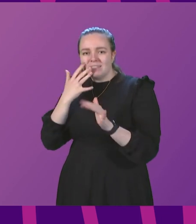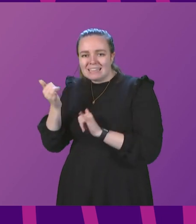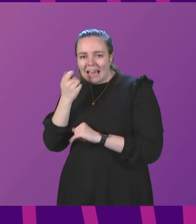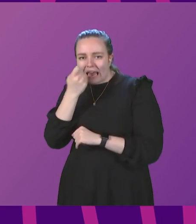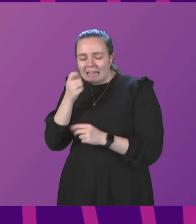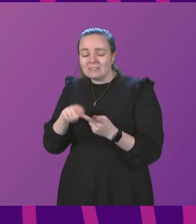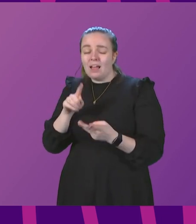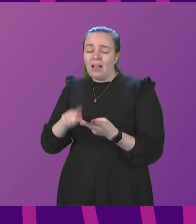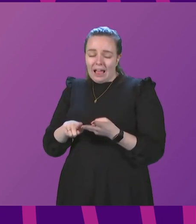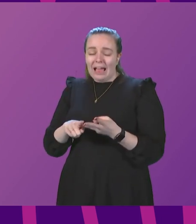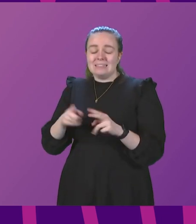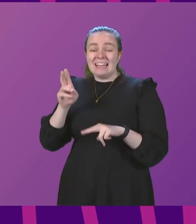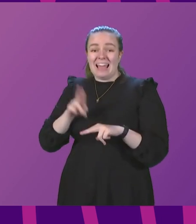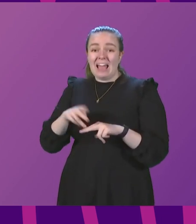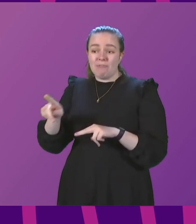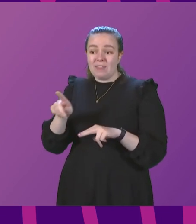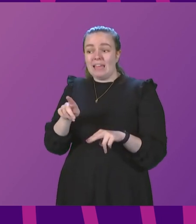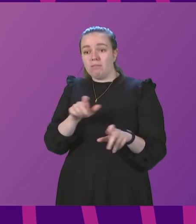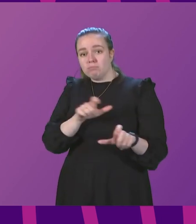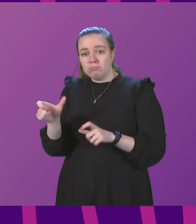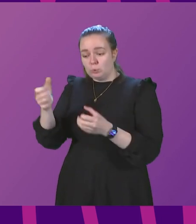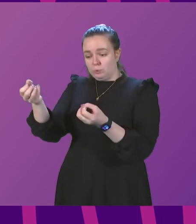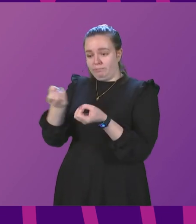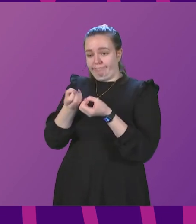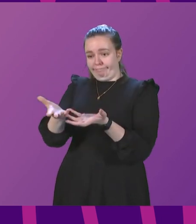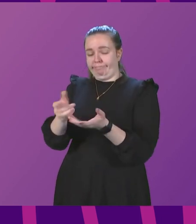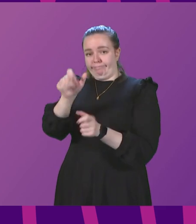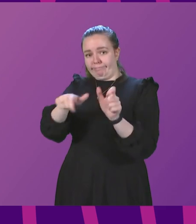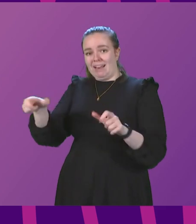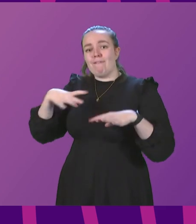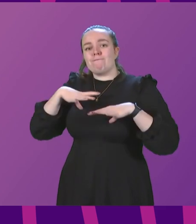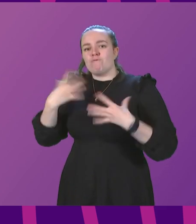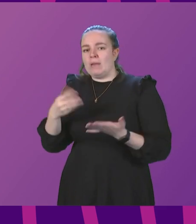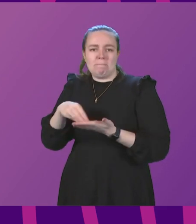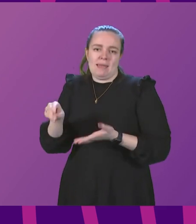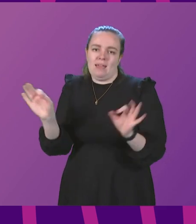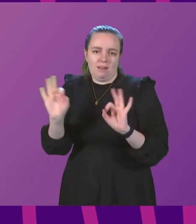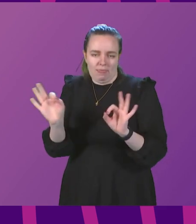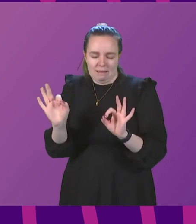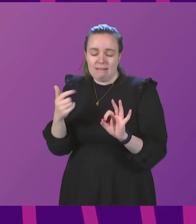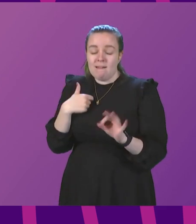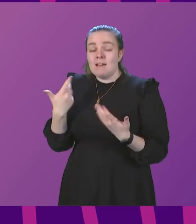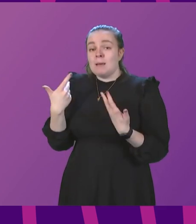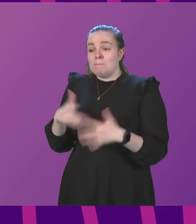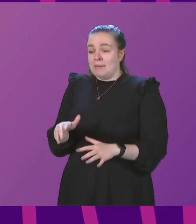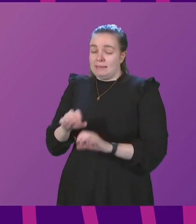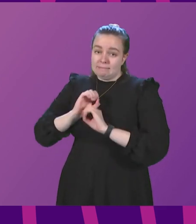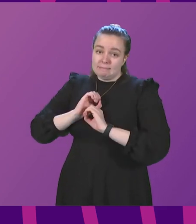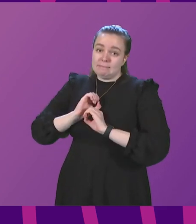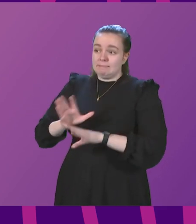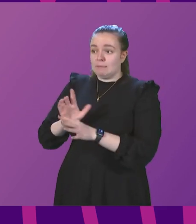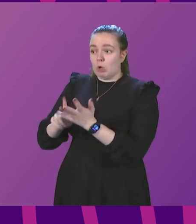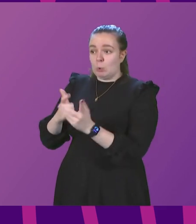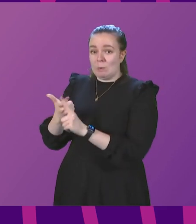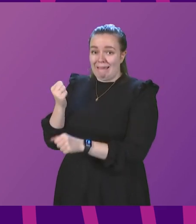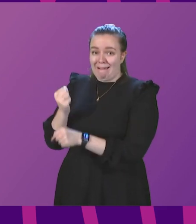believe should be the case, they will continue to be provided to the public free of charge. I have made the view very clear to the UK government